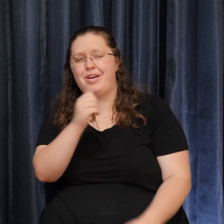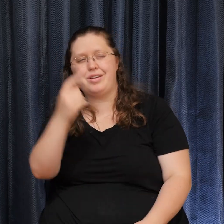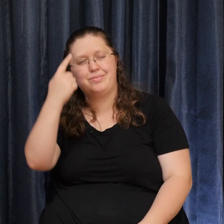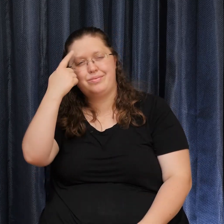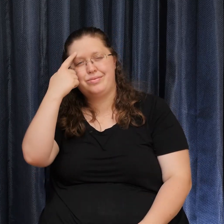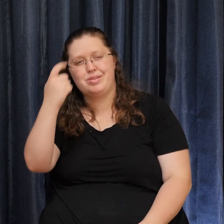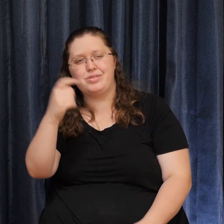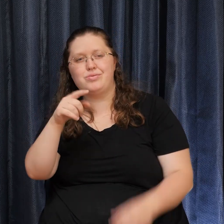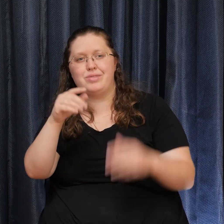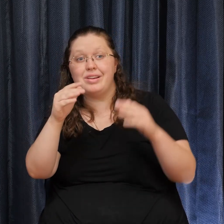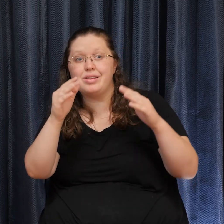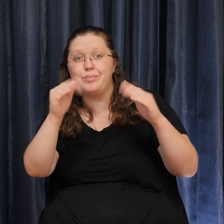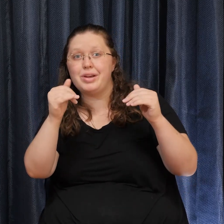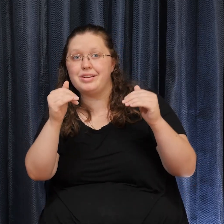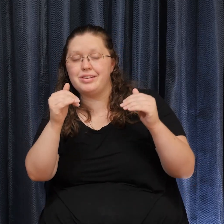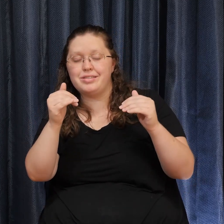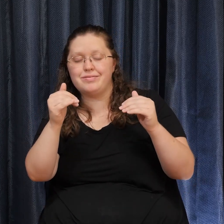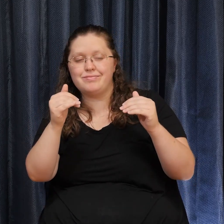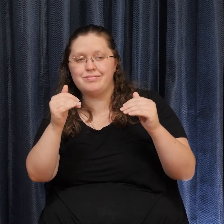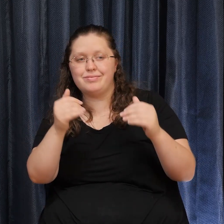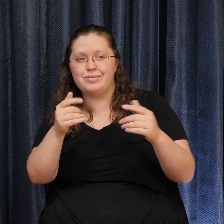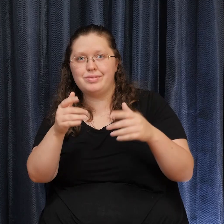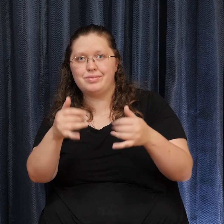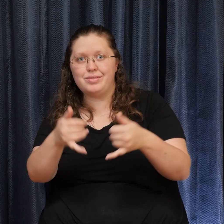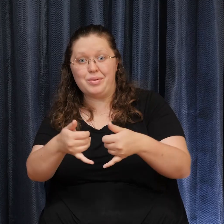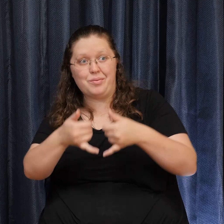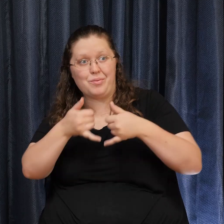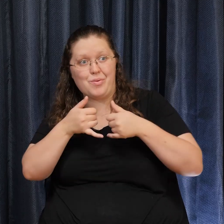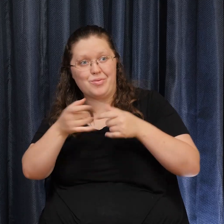I'm going to read From his wisdom Once again